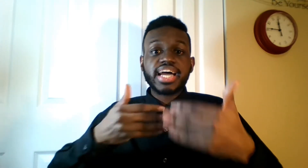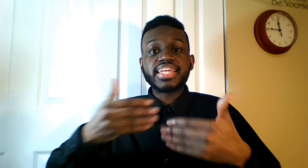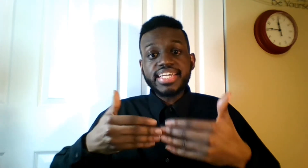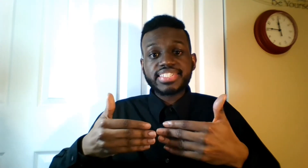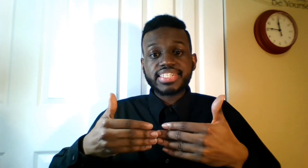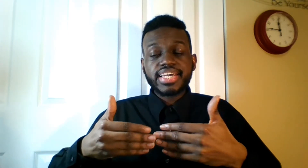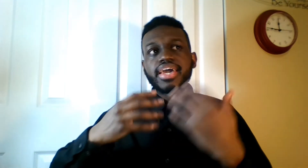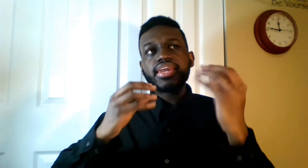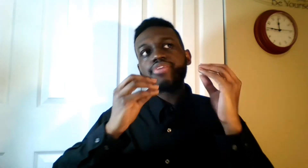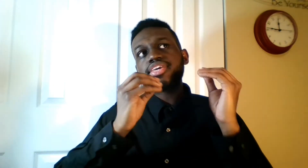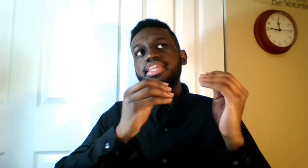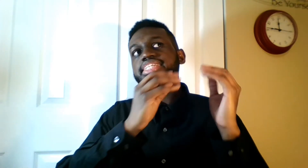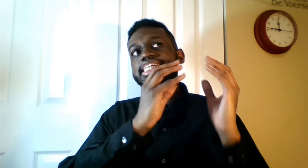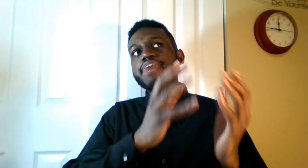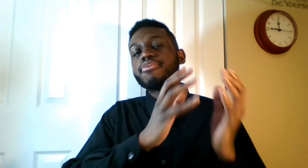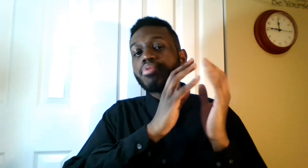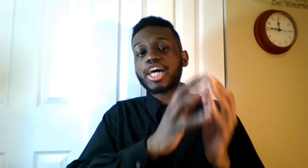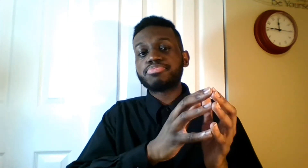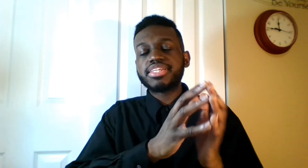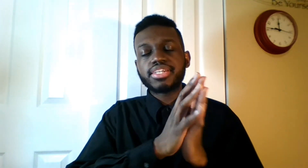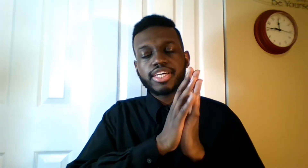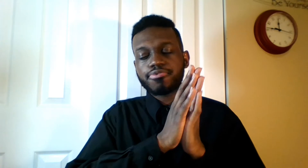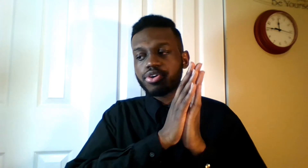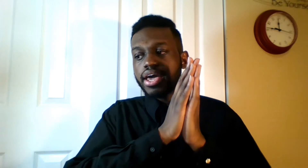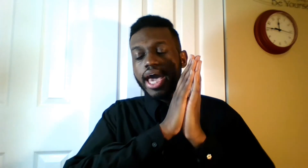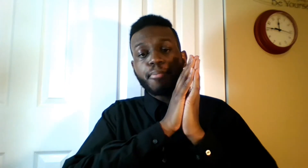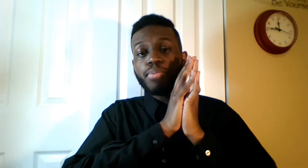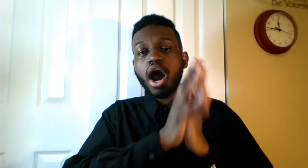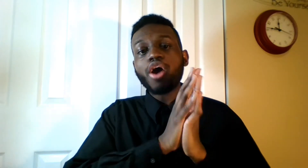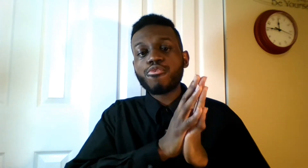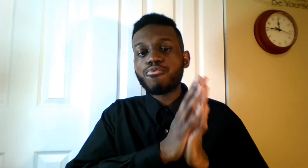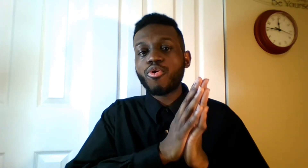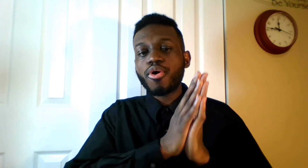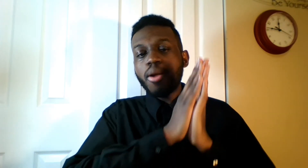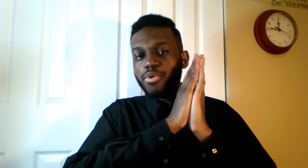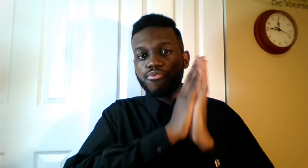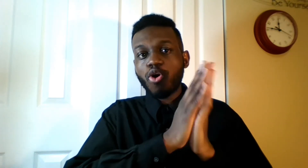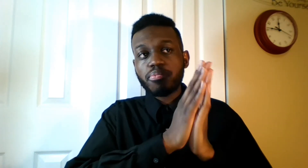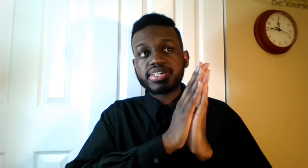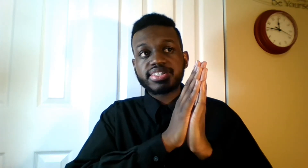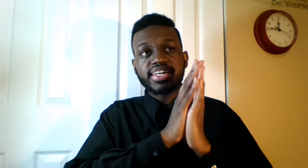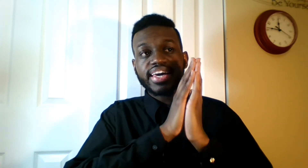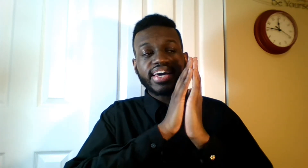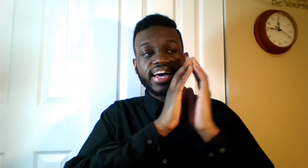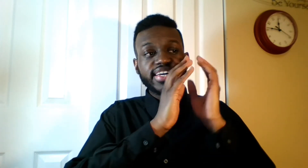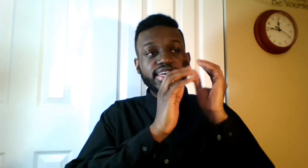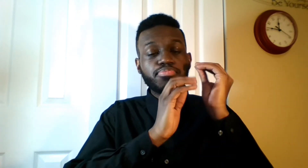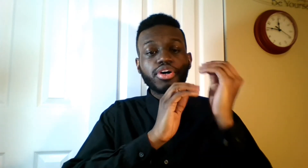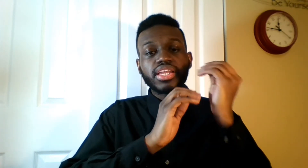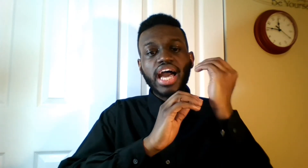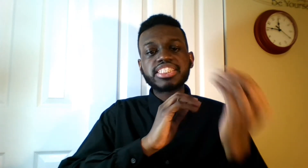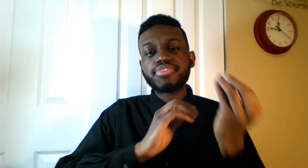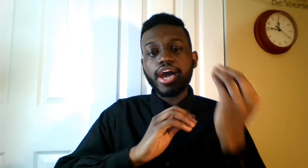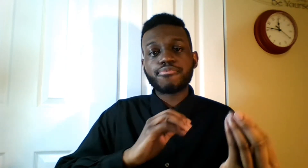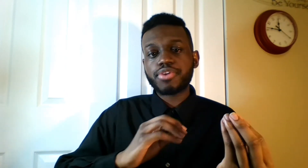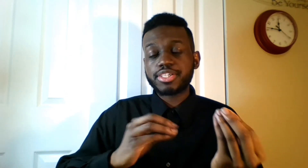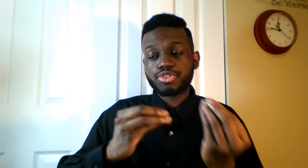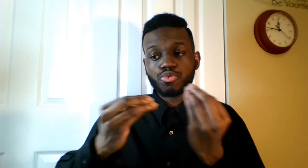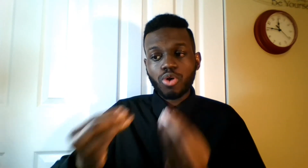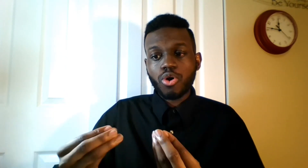easy and I think that Chapman Bosman delivered a powerful performance. He put lots of effort into the role